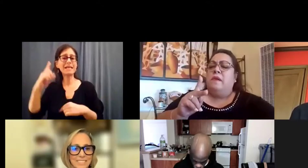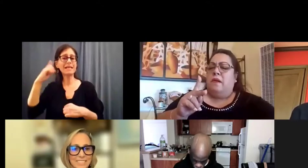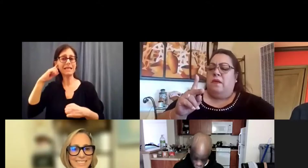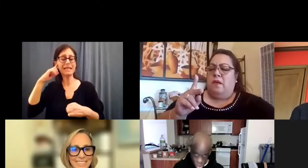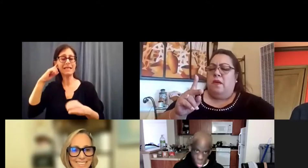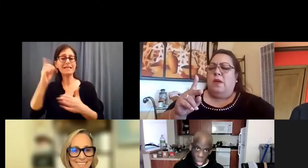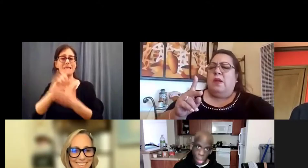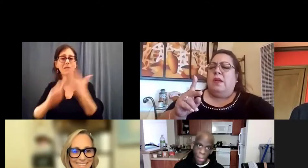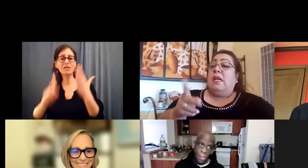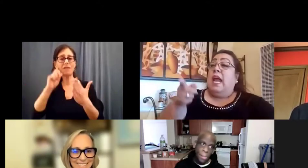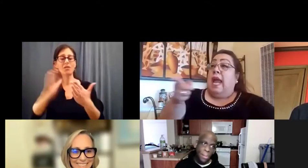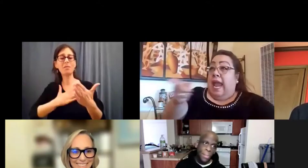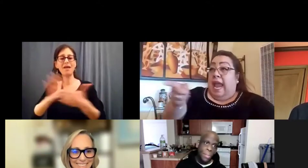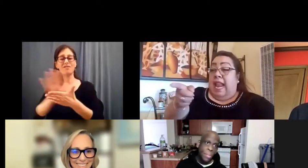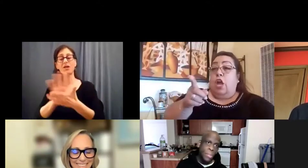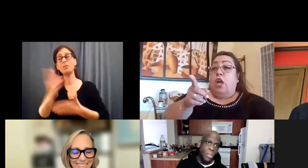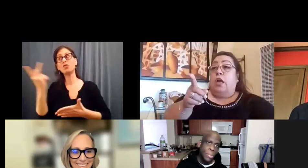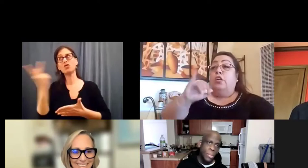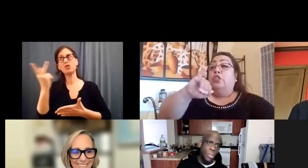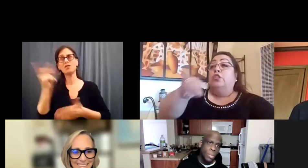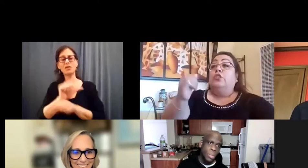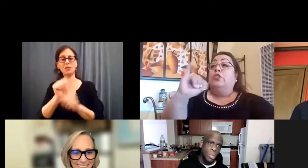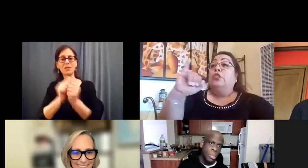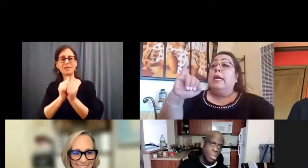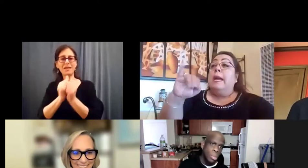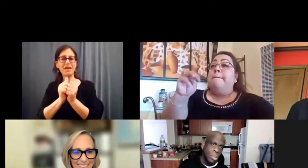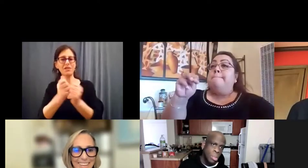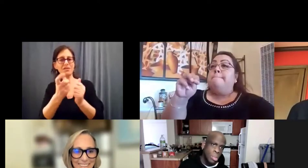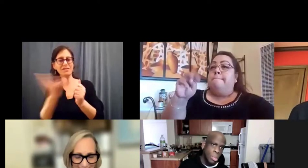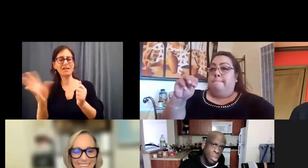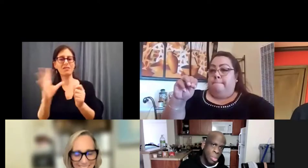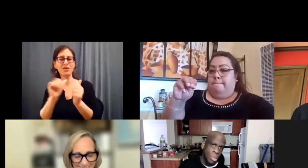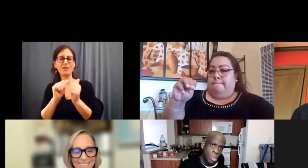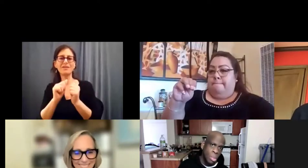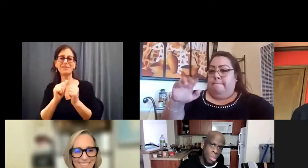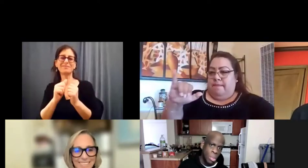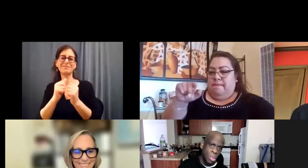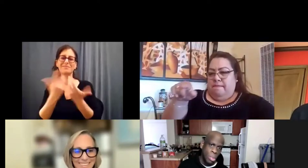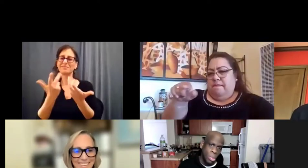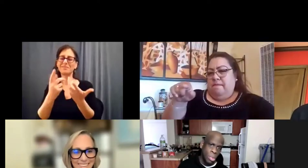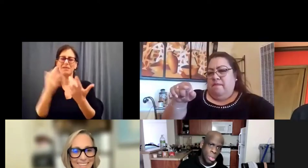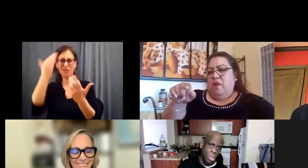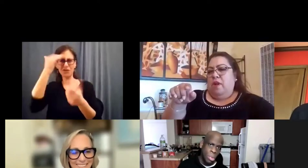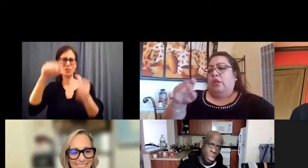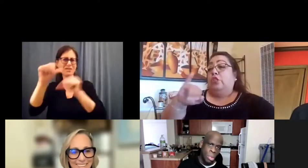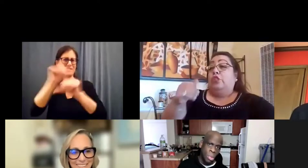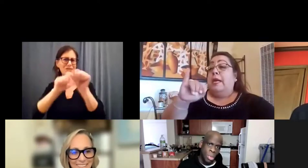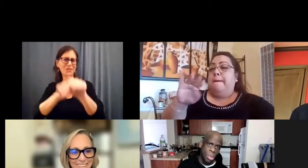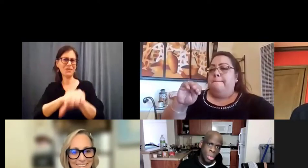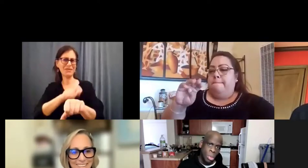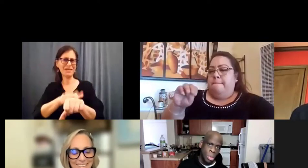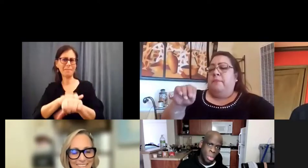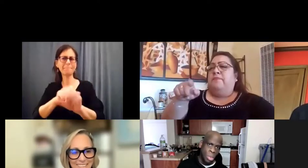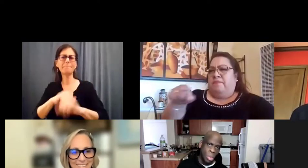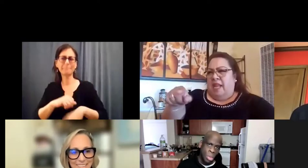my film. Jim and I have worked together on four or five films together, and have known each other for a long time. But speaking with him,